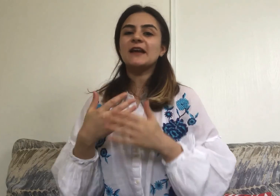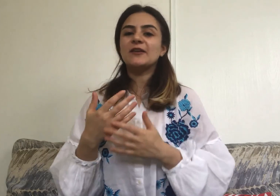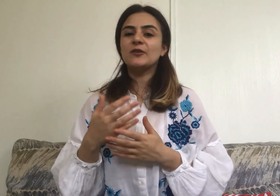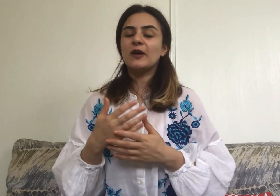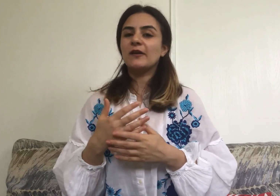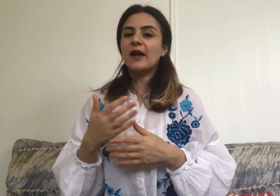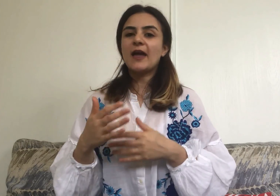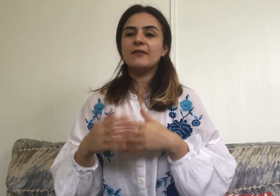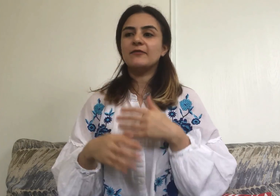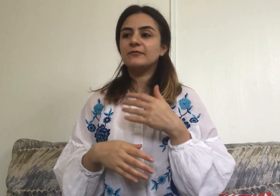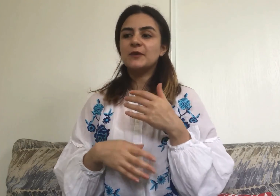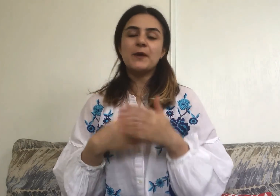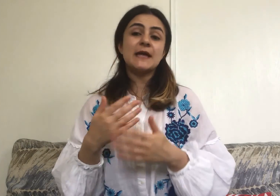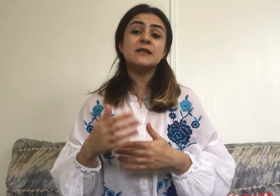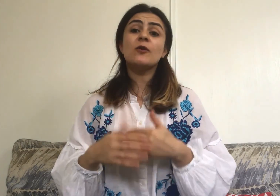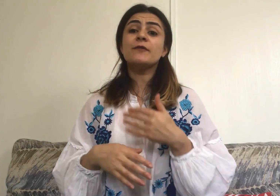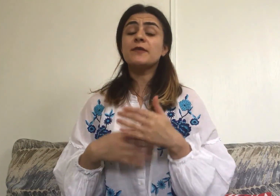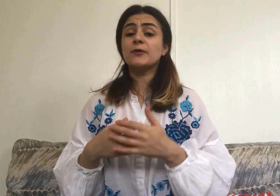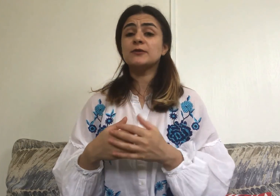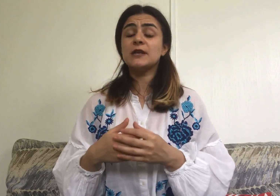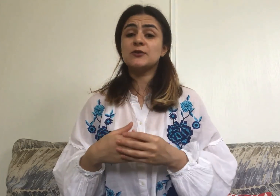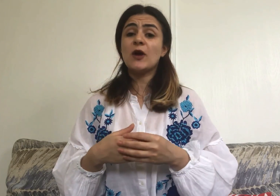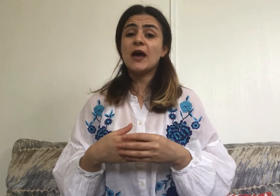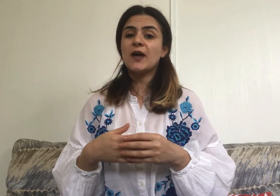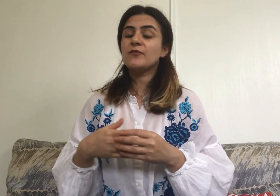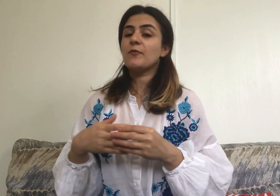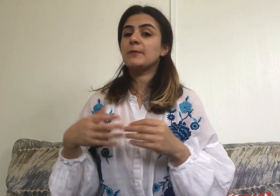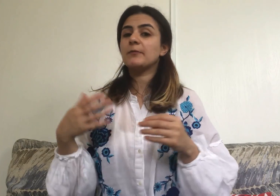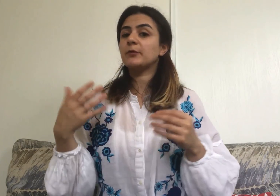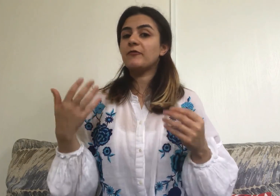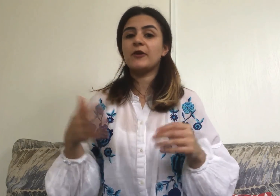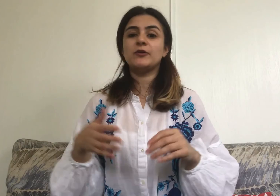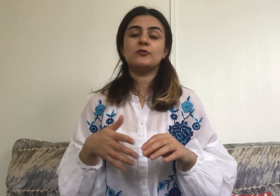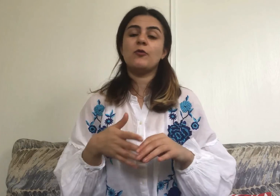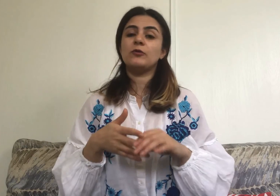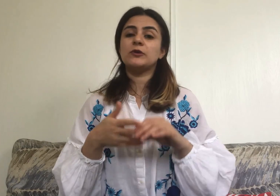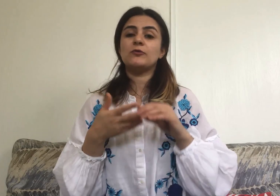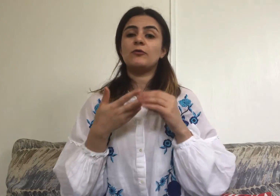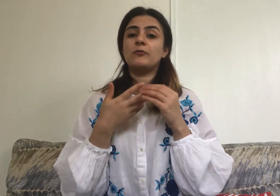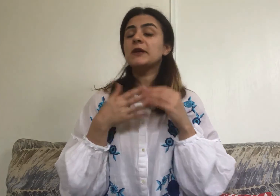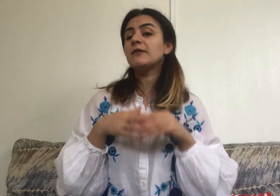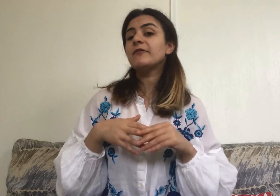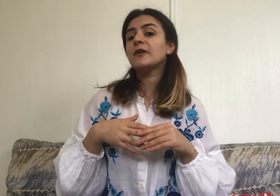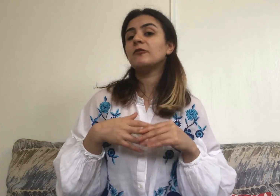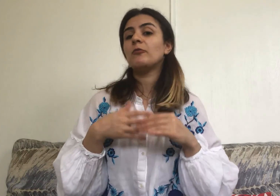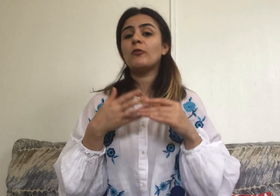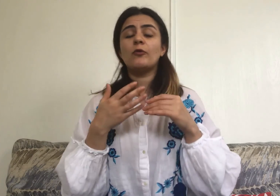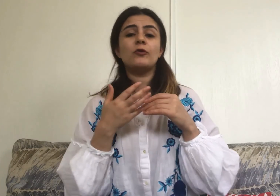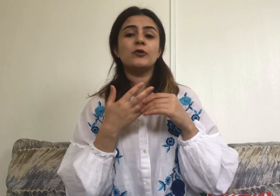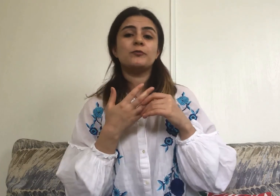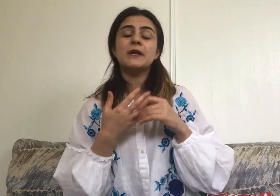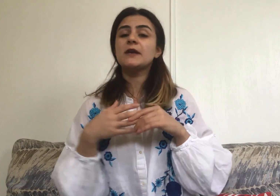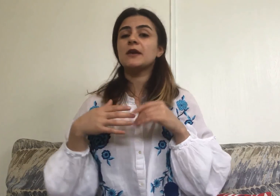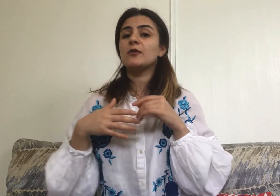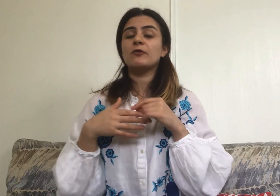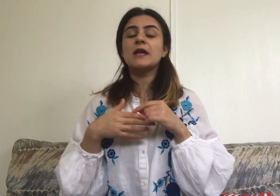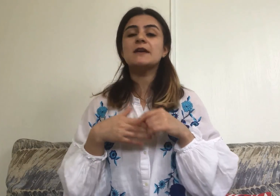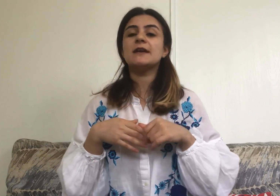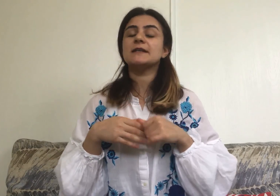depending on the thoughts that you have, you might be preferred to hold your middle finger more, your pinky, your index,